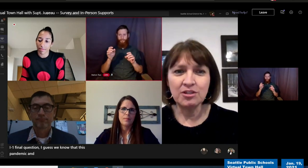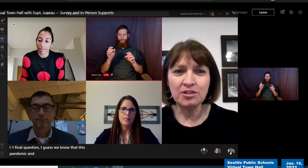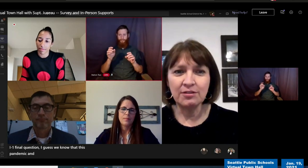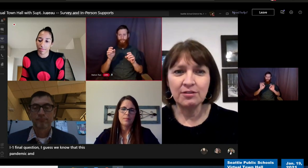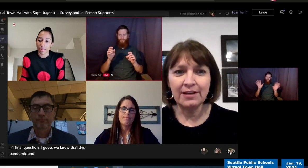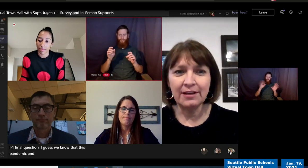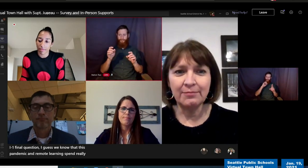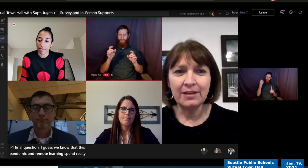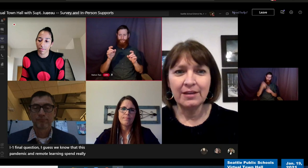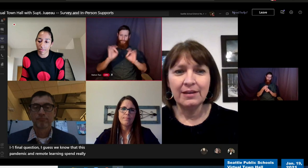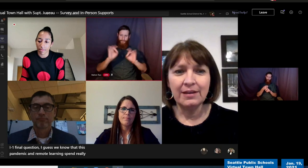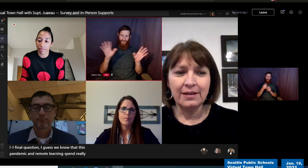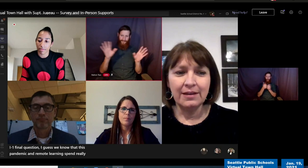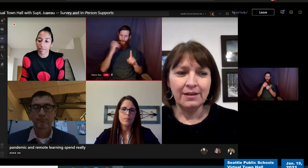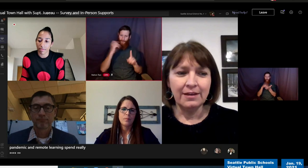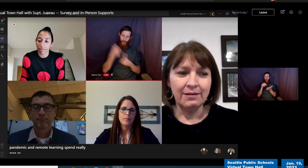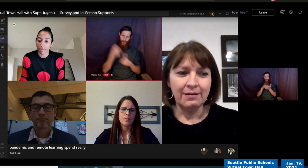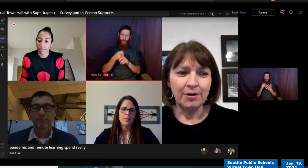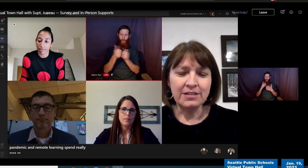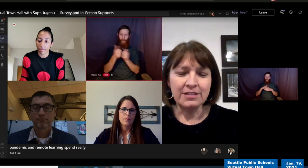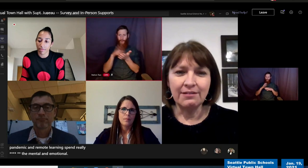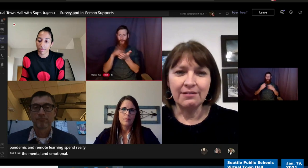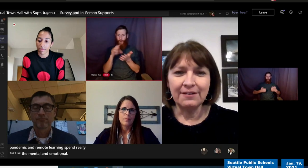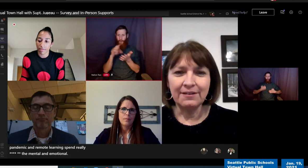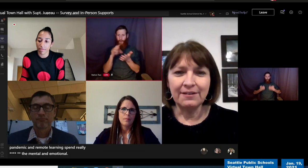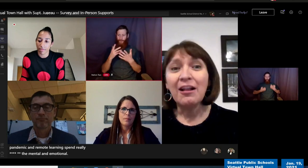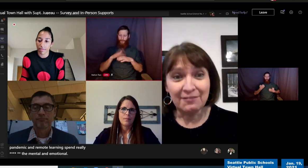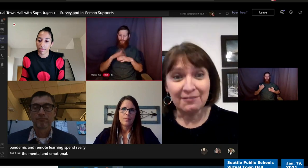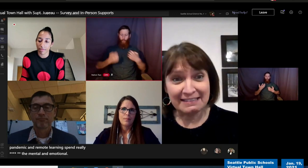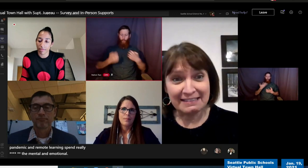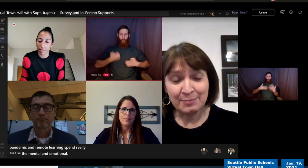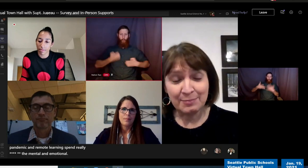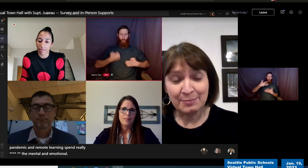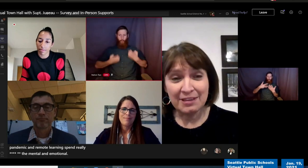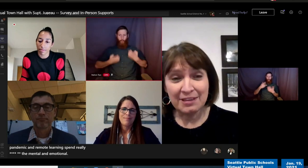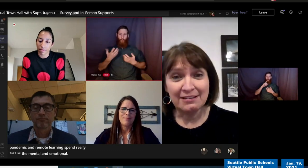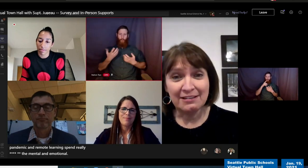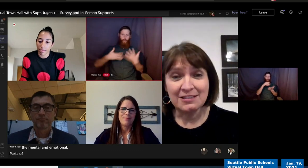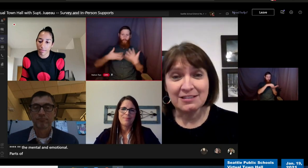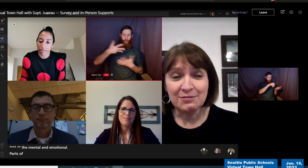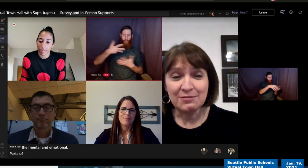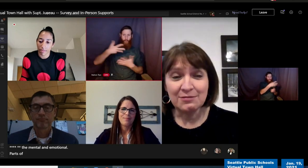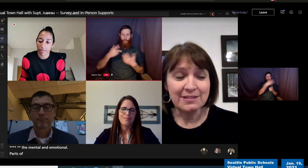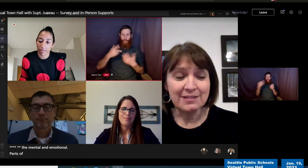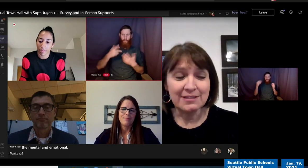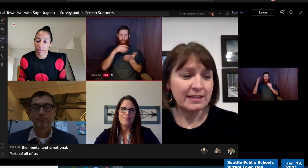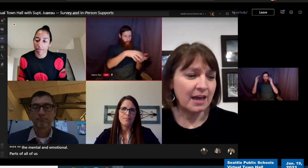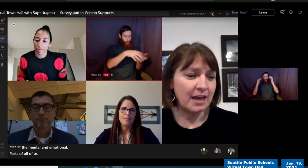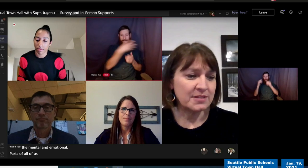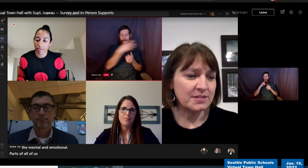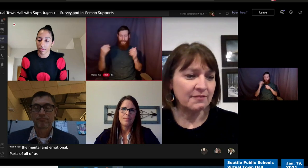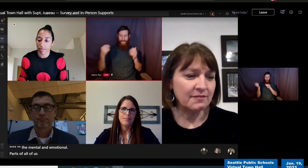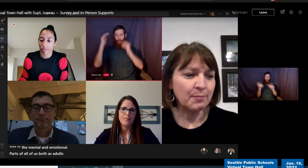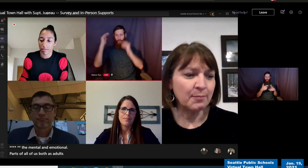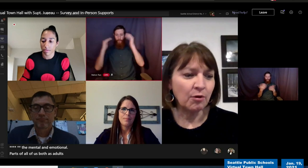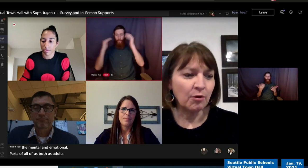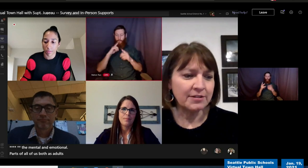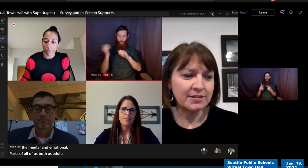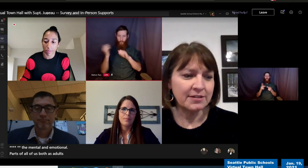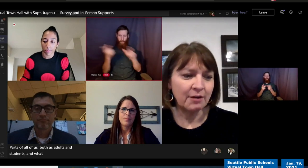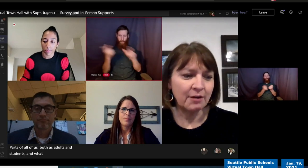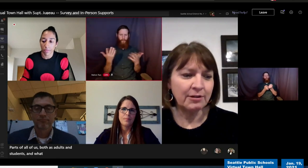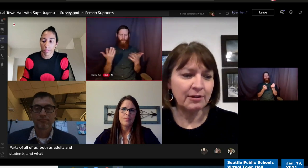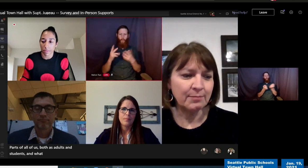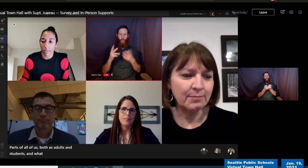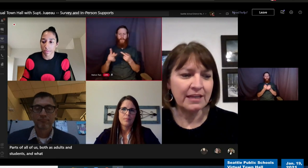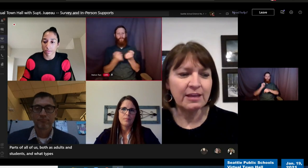parts of all of us both as adults and students. And what types of support are we putting